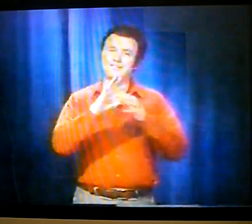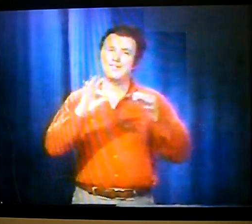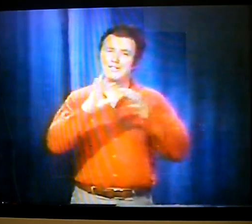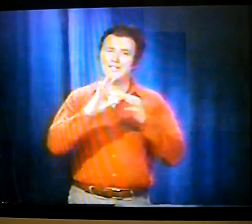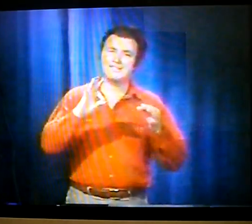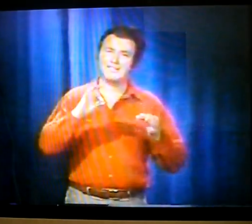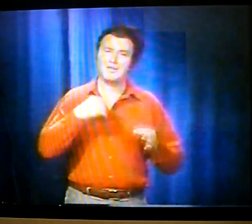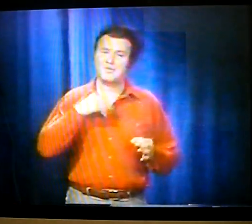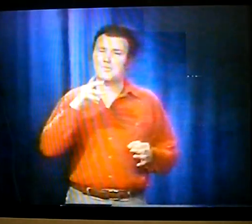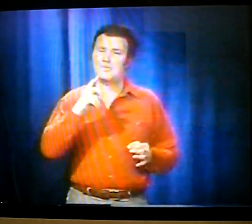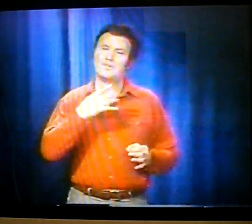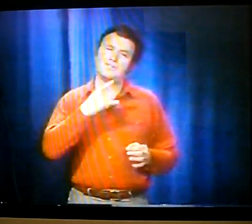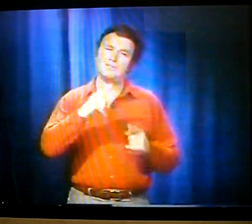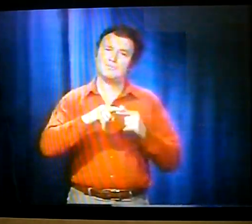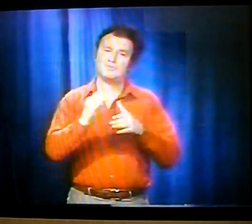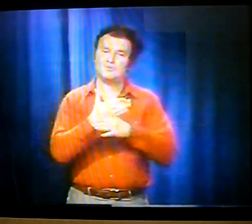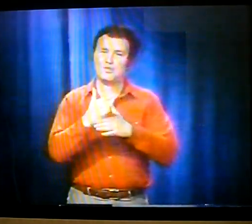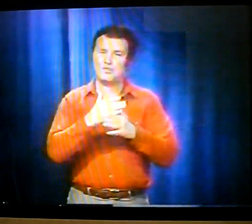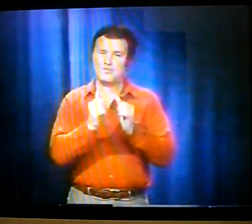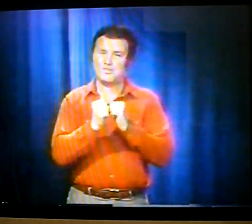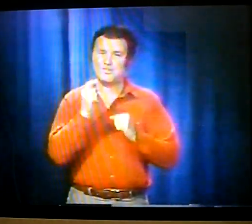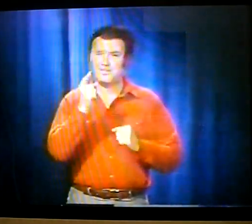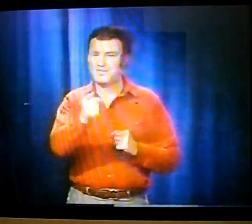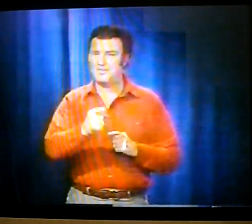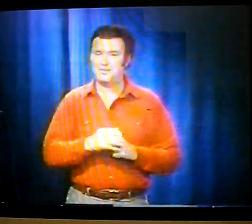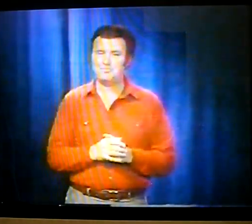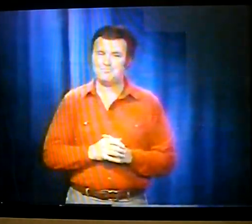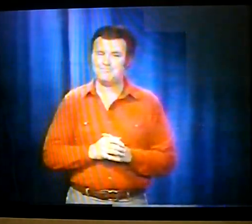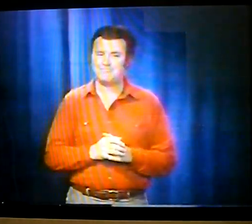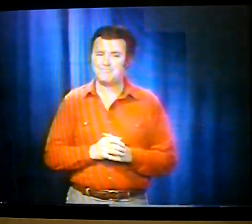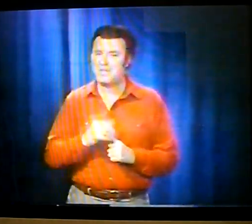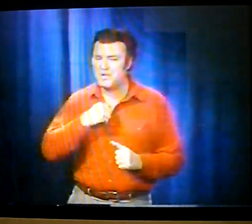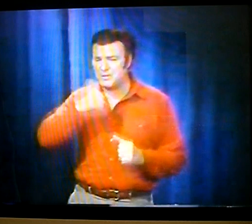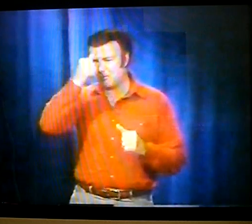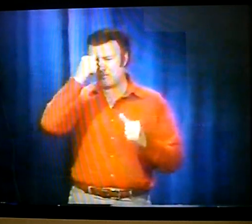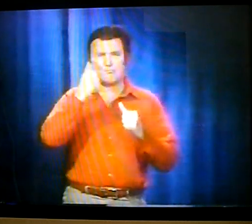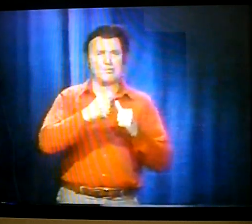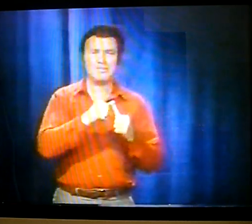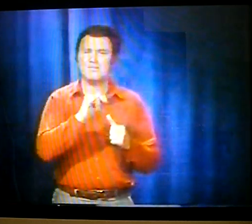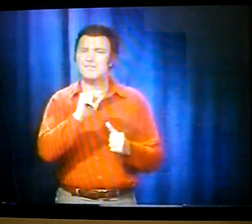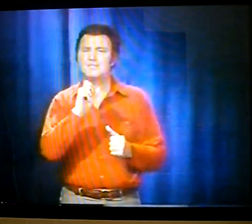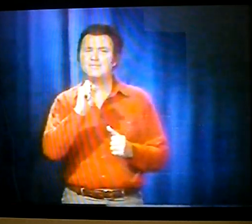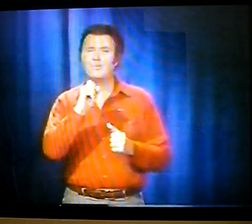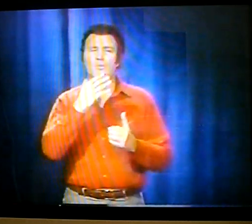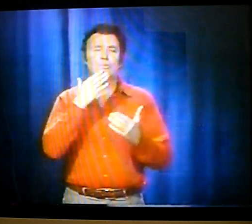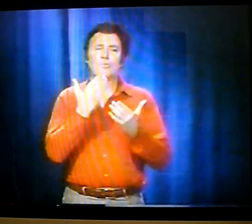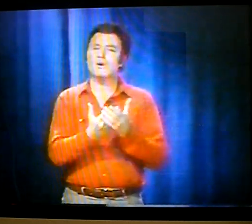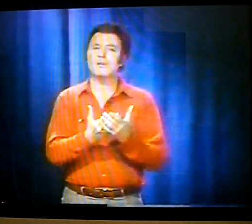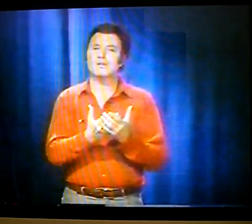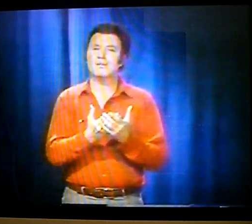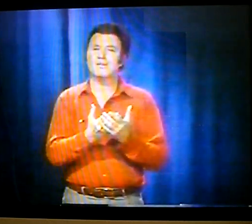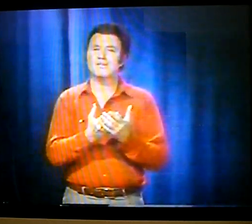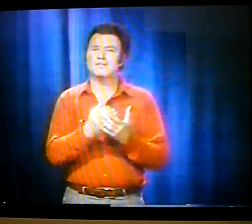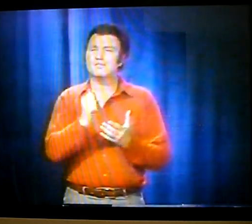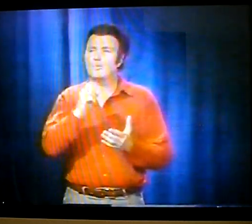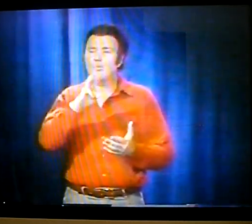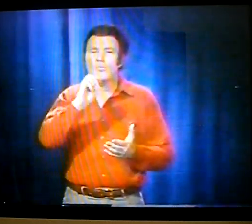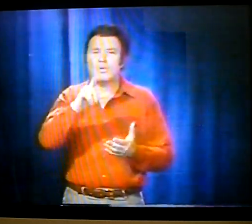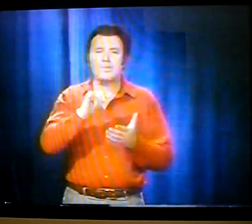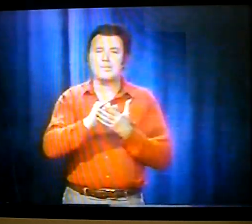This is a story I like that I want to share with you. I remember it